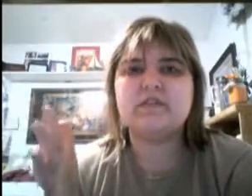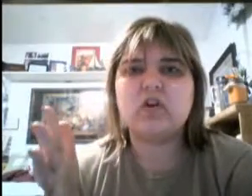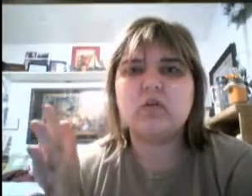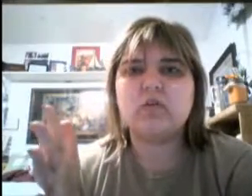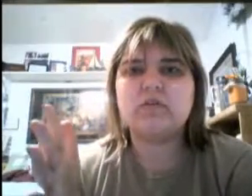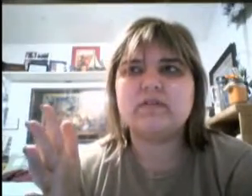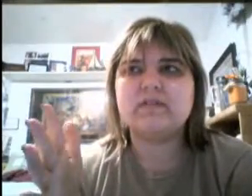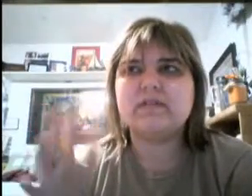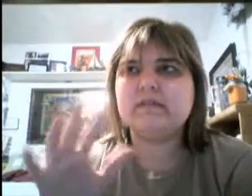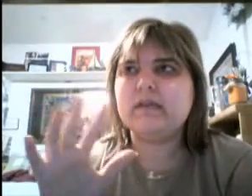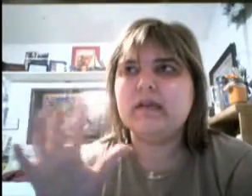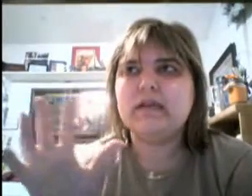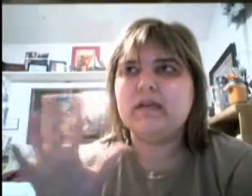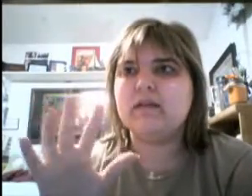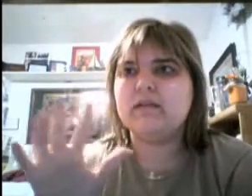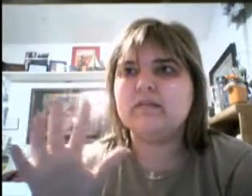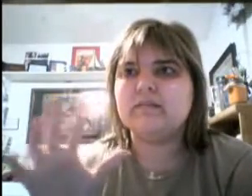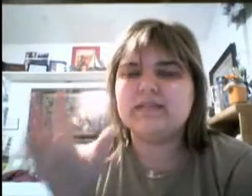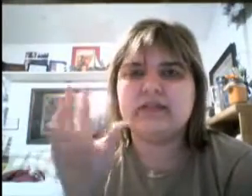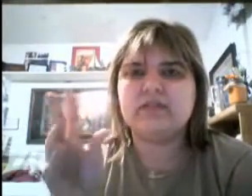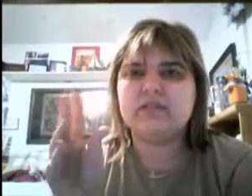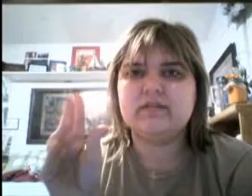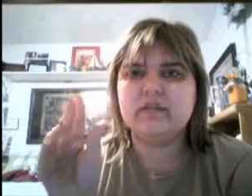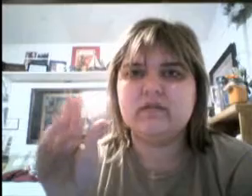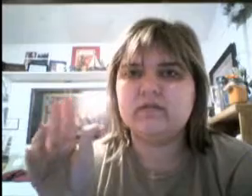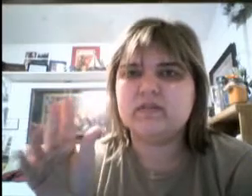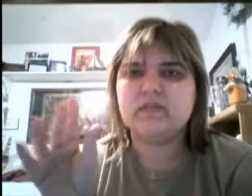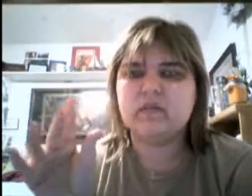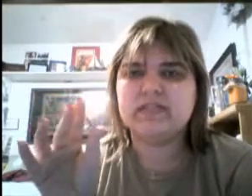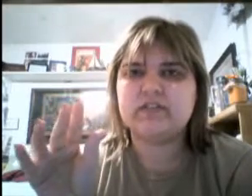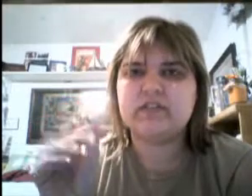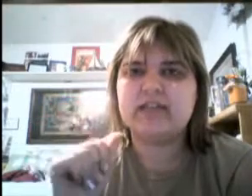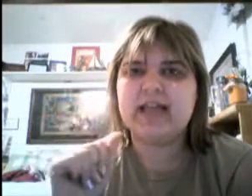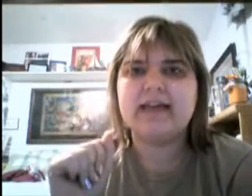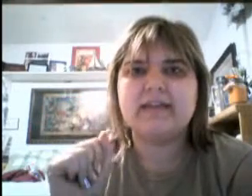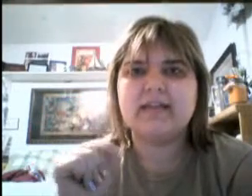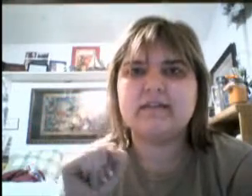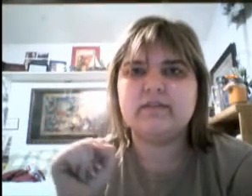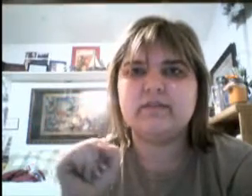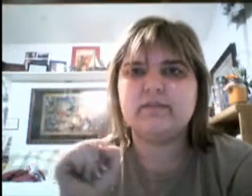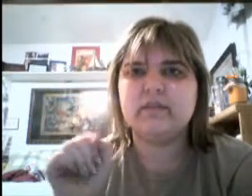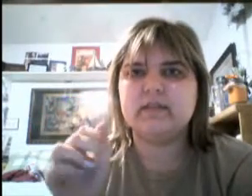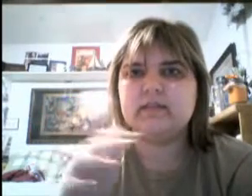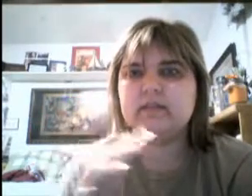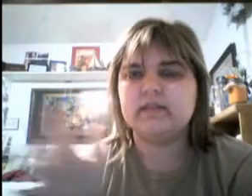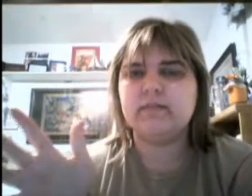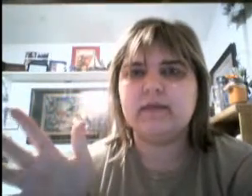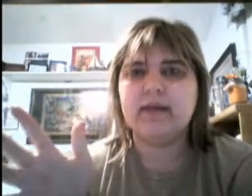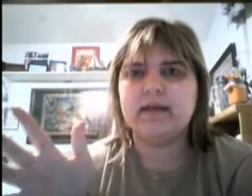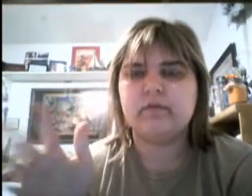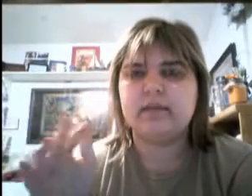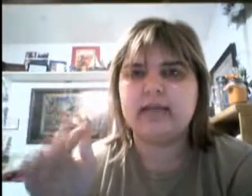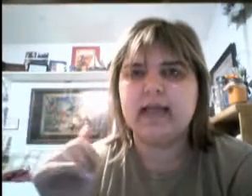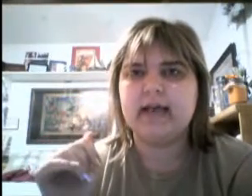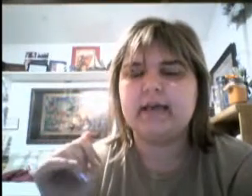the Star Wars, uh, section, little small section that they had at the end of this, this big panel that they had